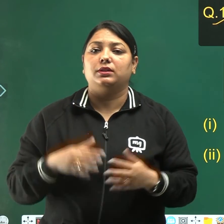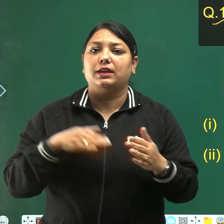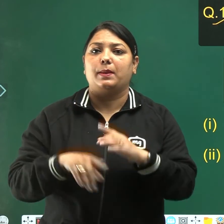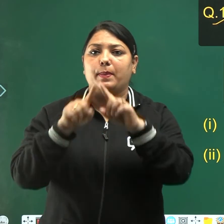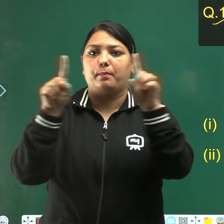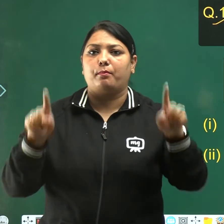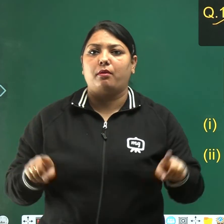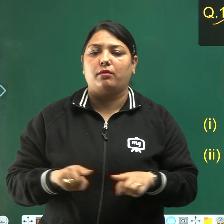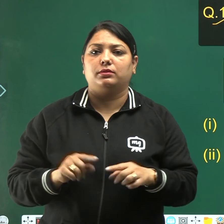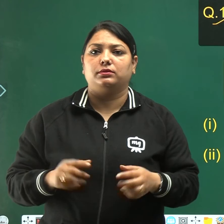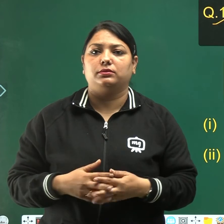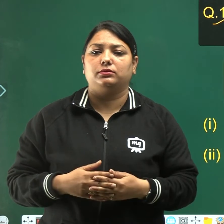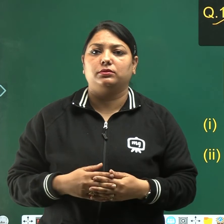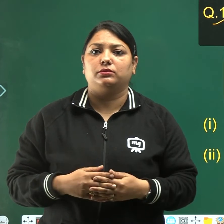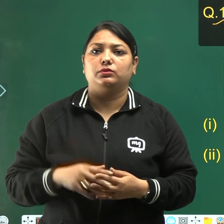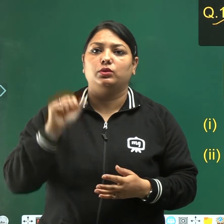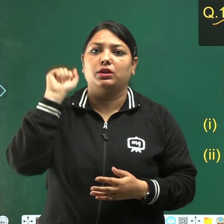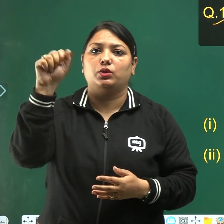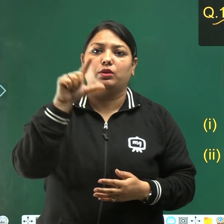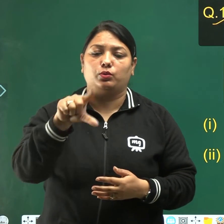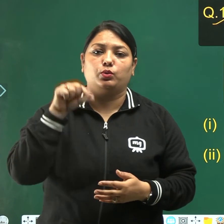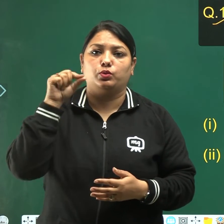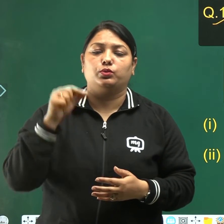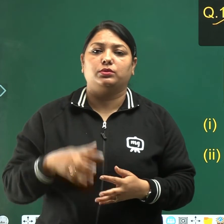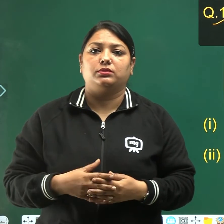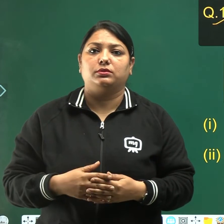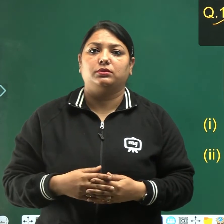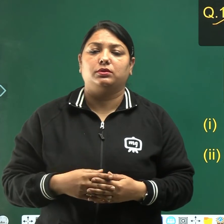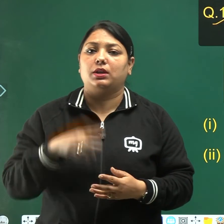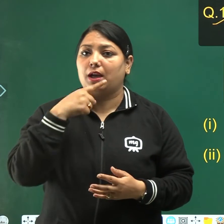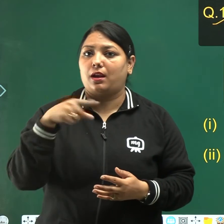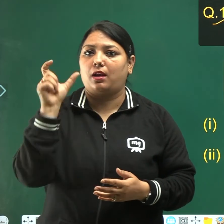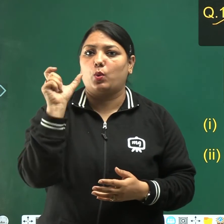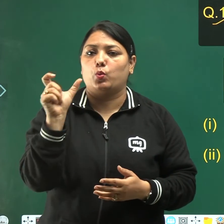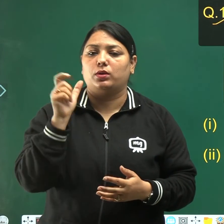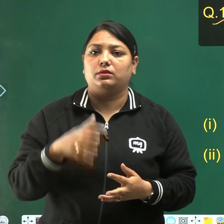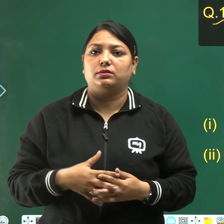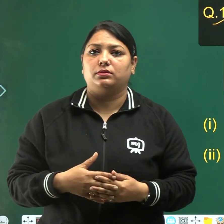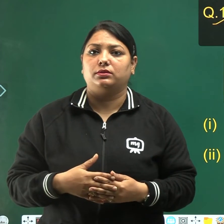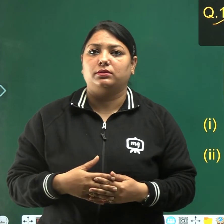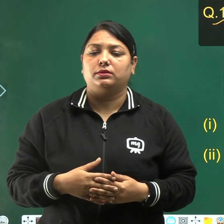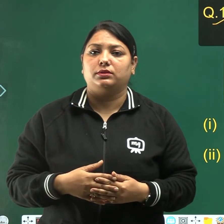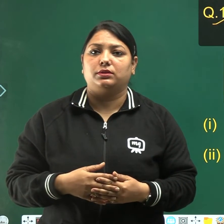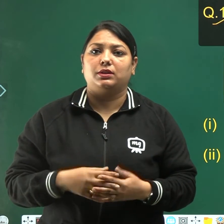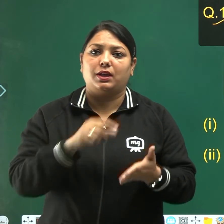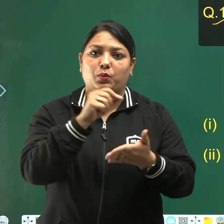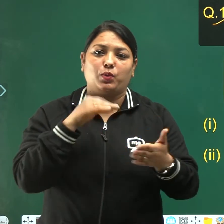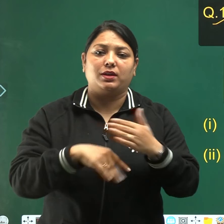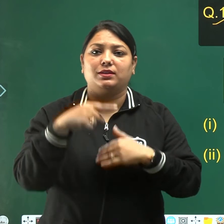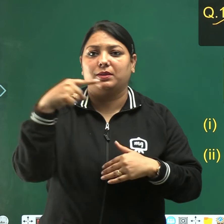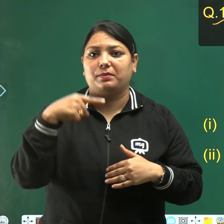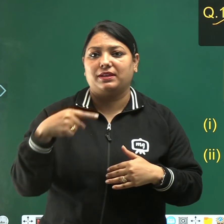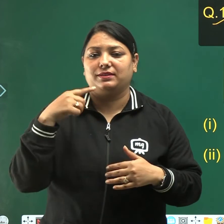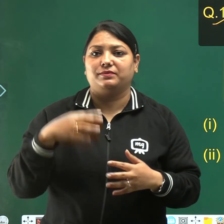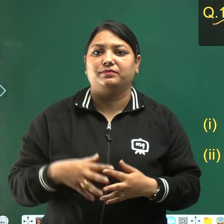box and you have to choose the correct word and fill in the blanks.